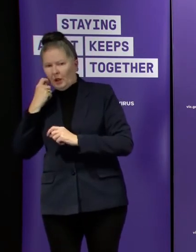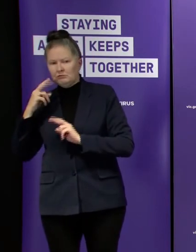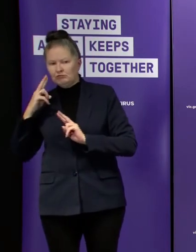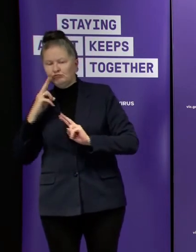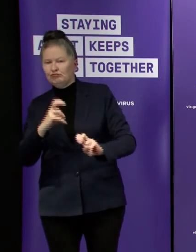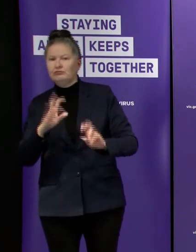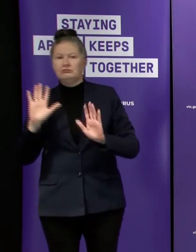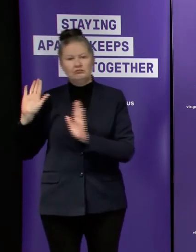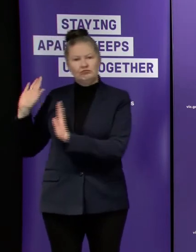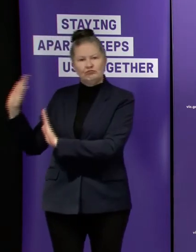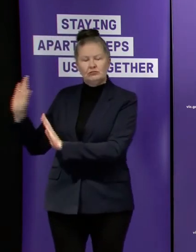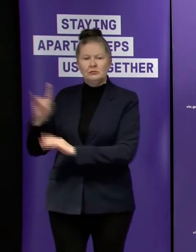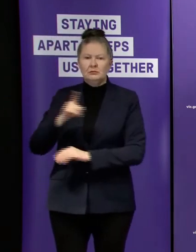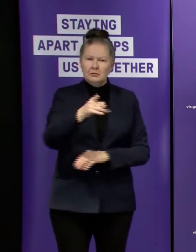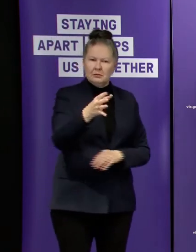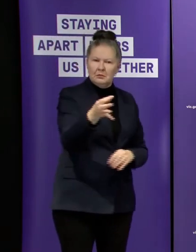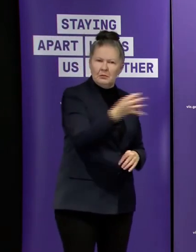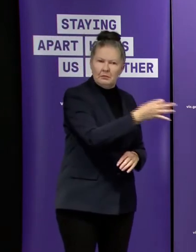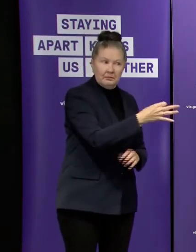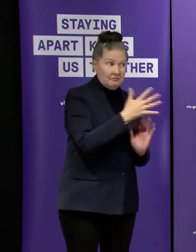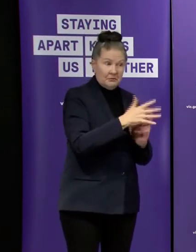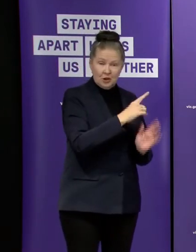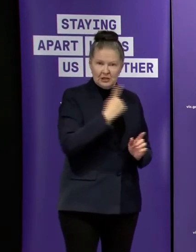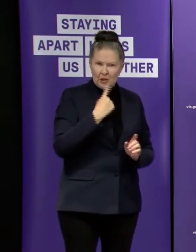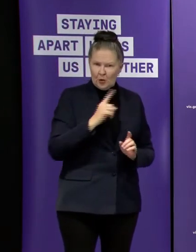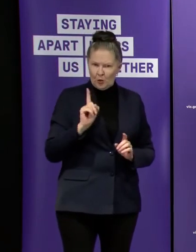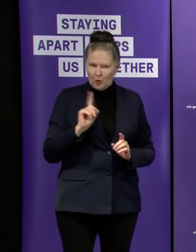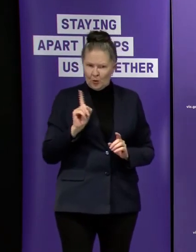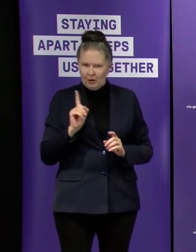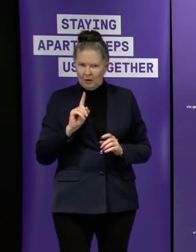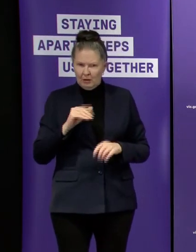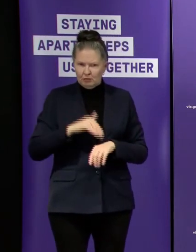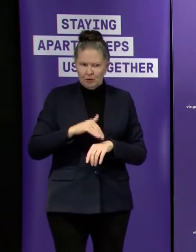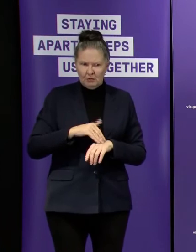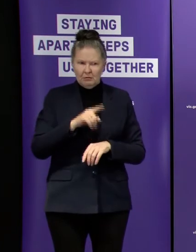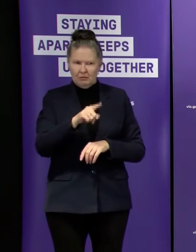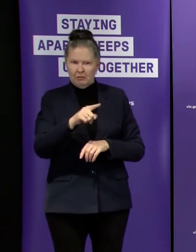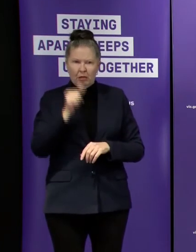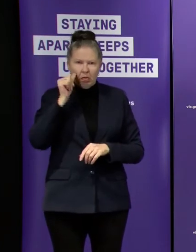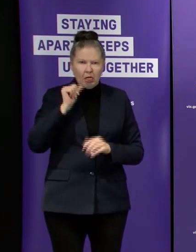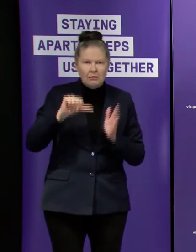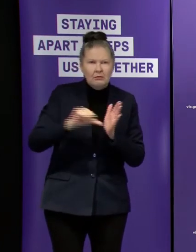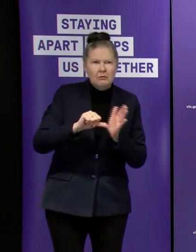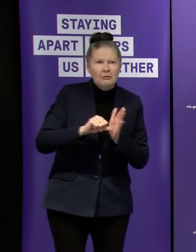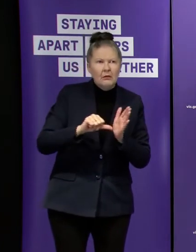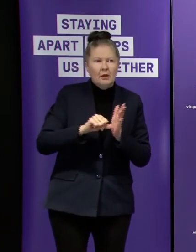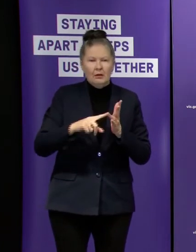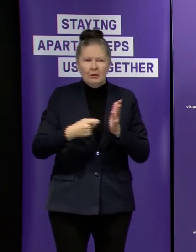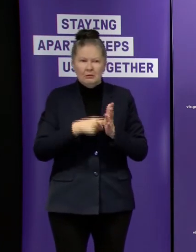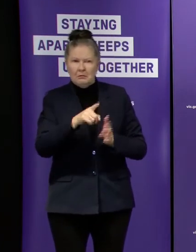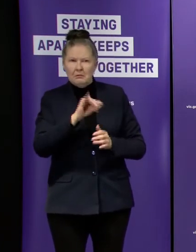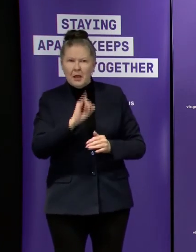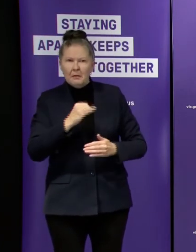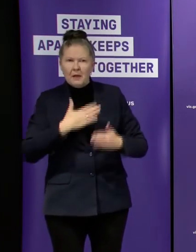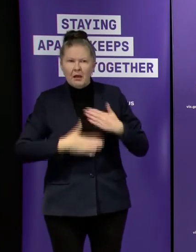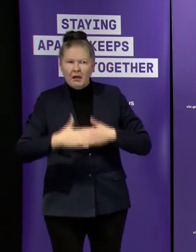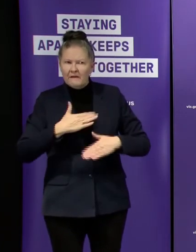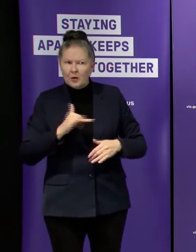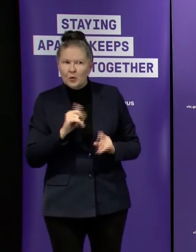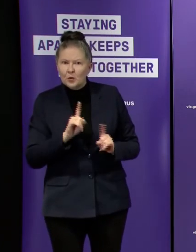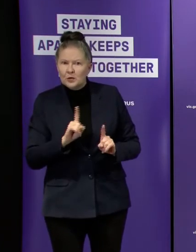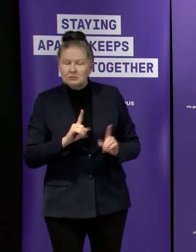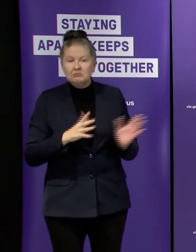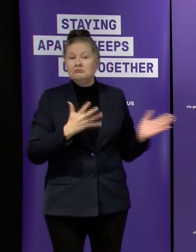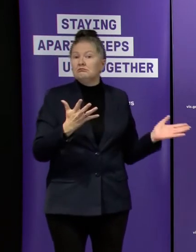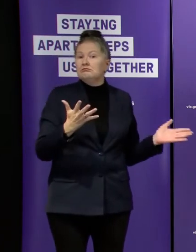can you not say anything about the nature of them are they financial related all right yeah sure all i can do is refer